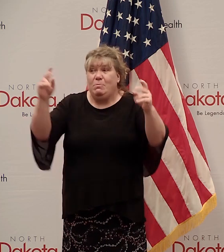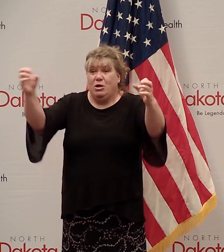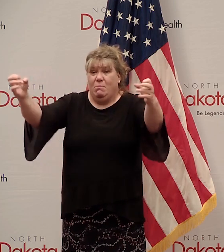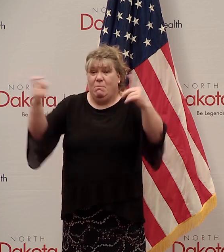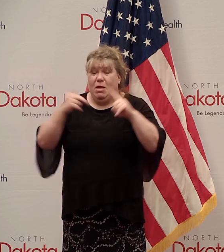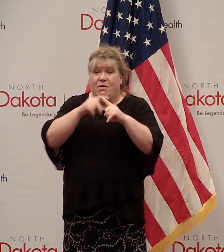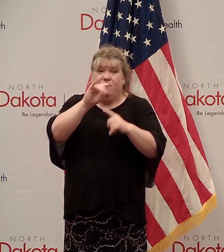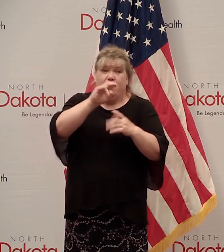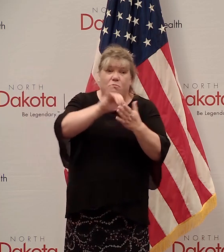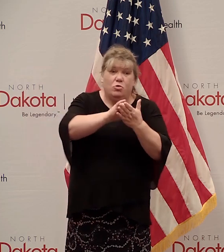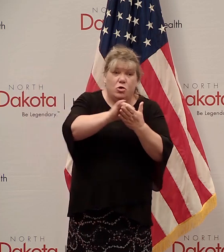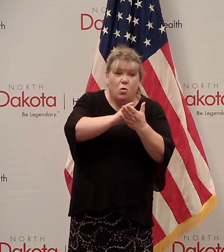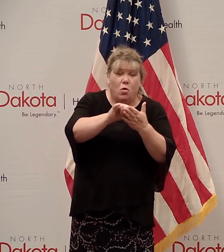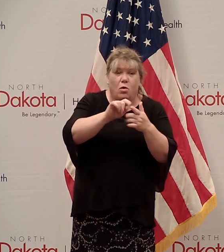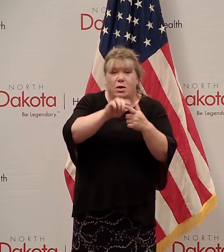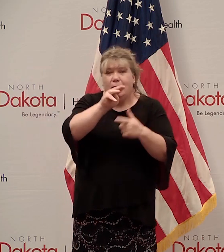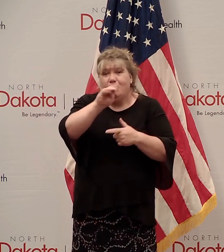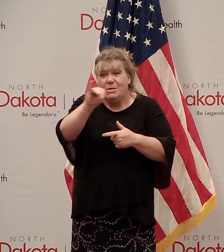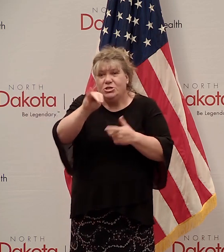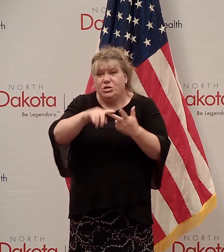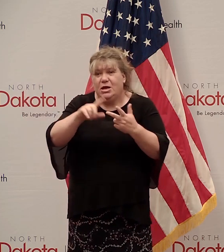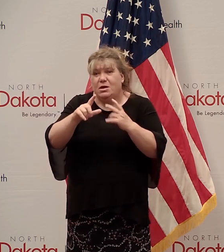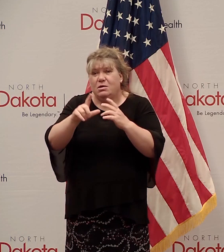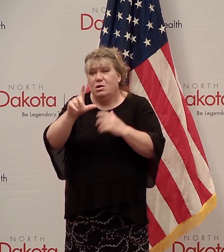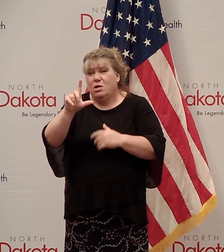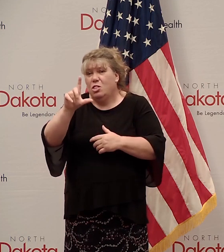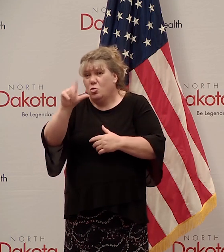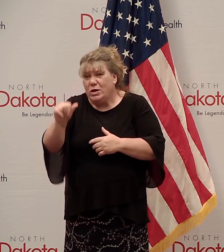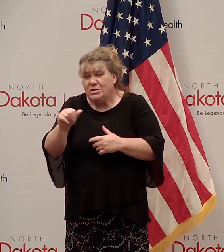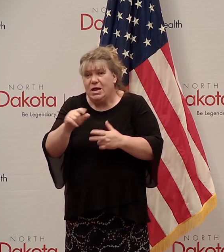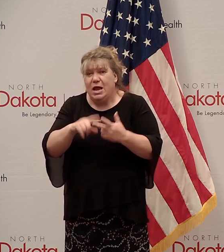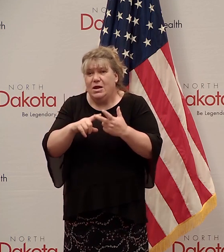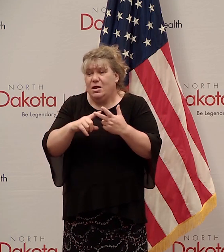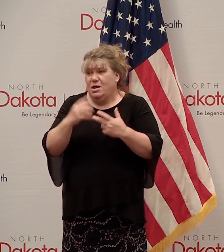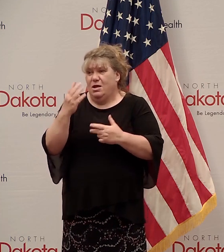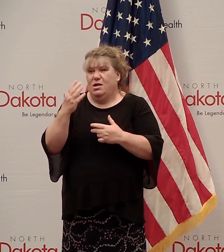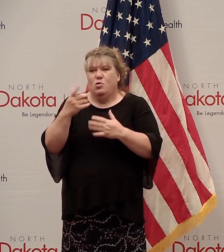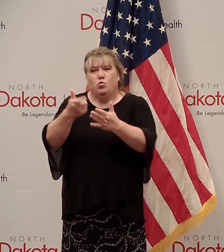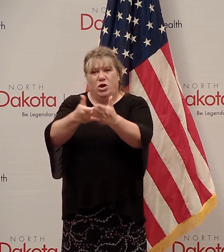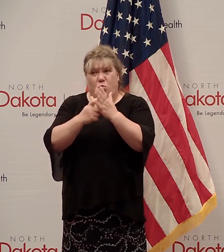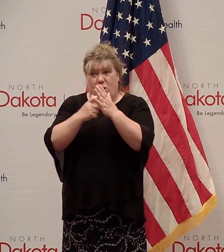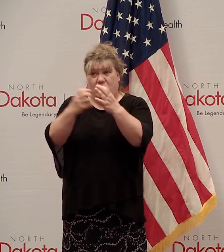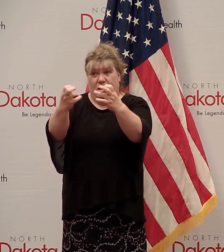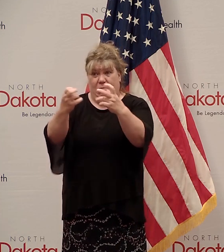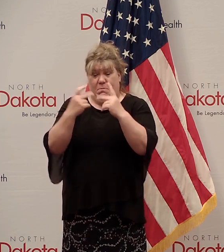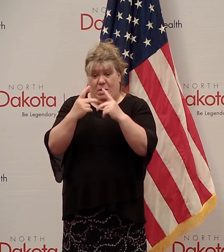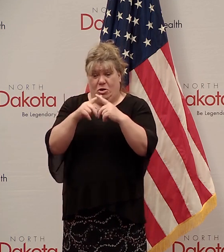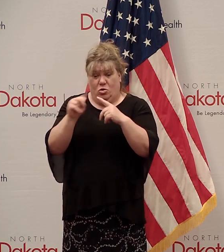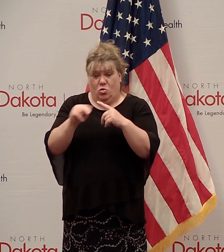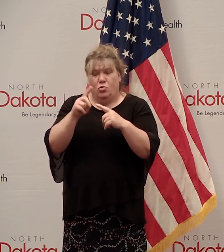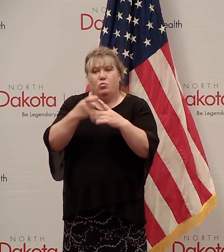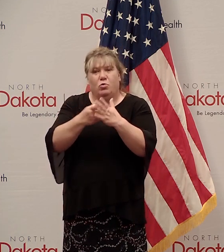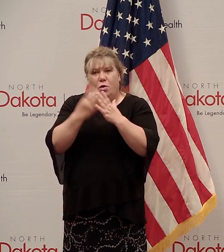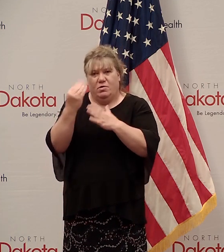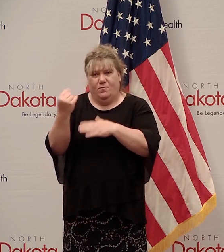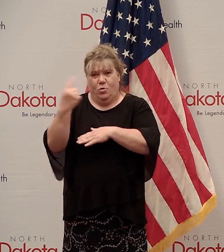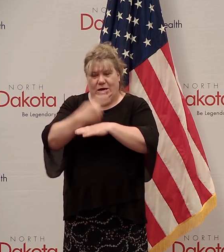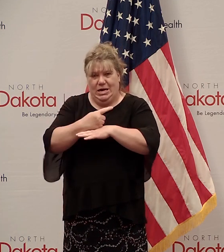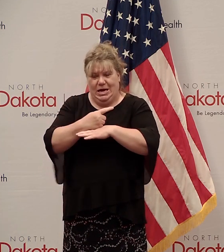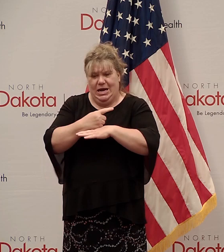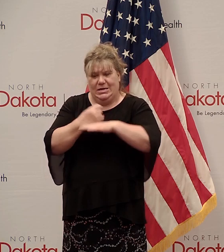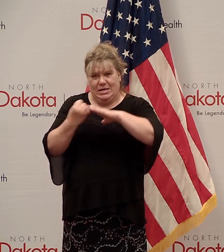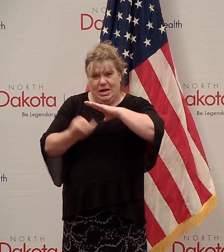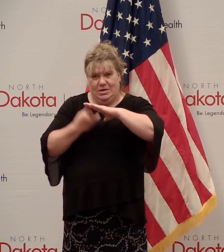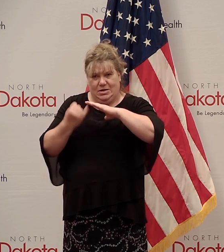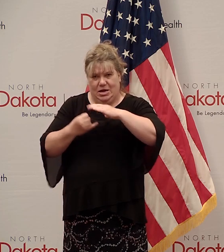Michigan, Louisiana, those other states, the, the 14 day self isolation, check in on the North Dakota health website when you return to North Dakota